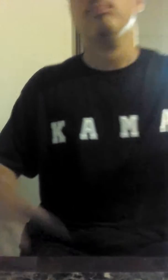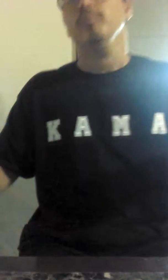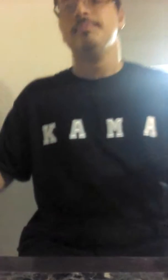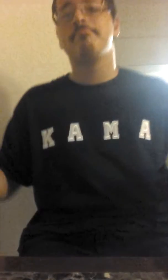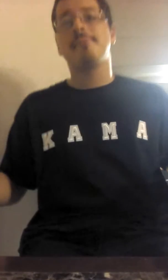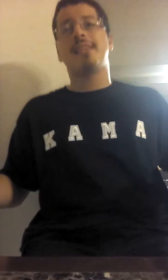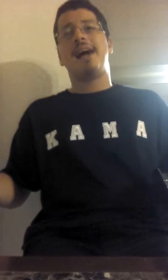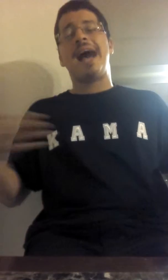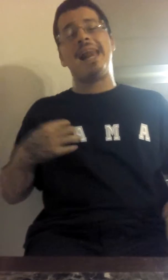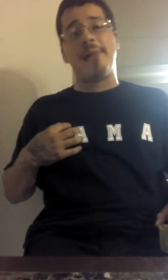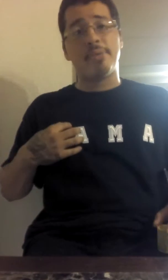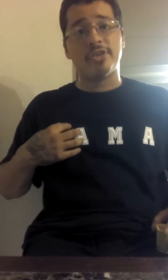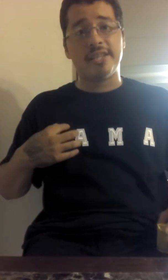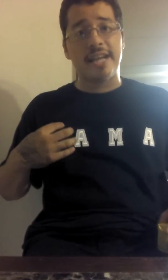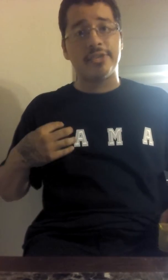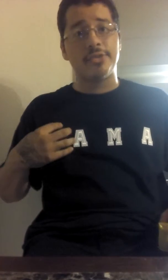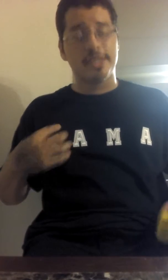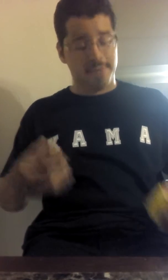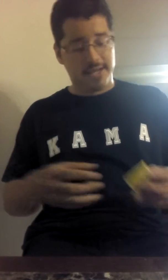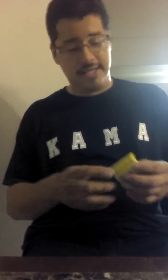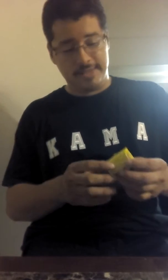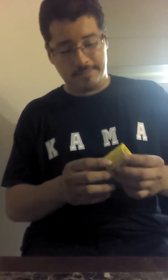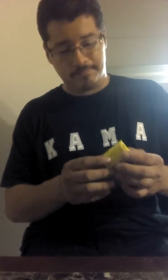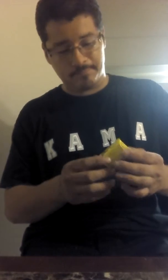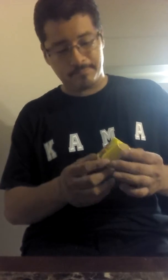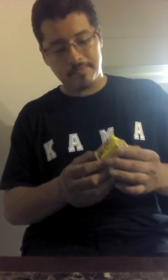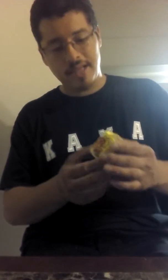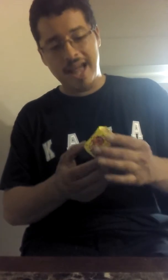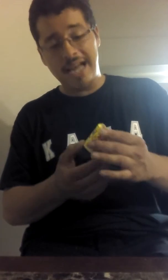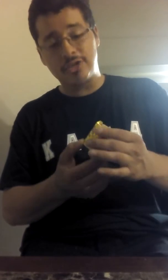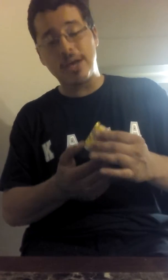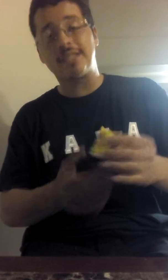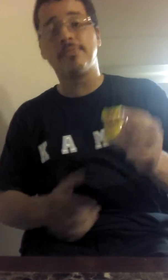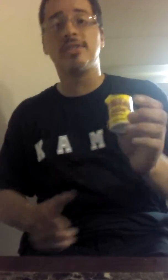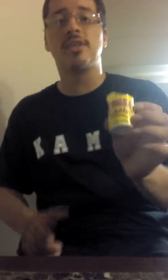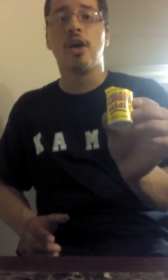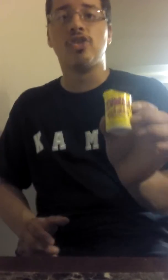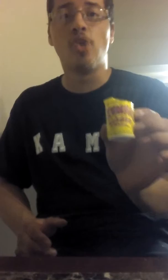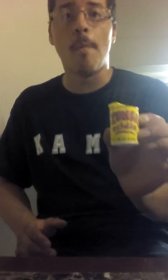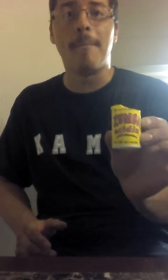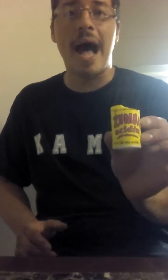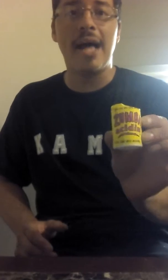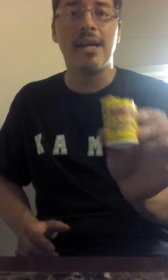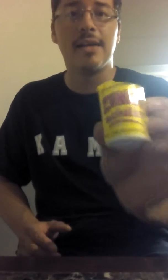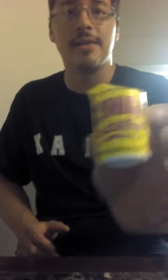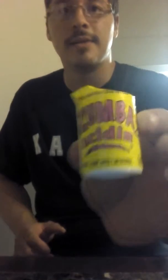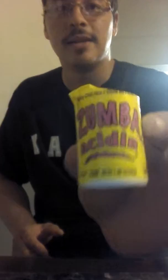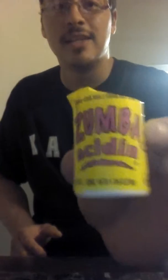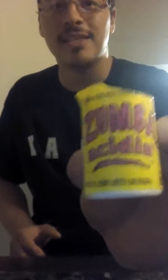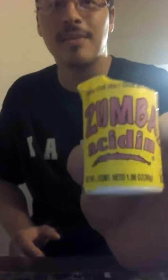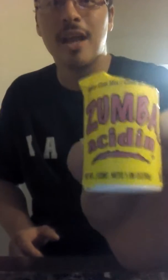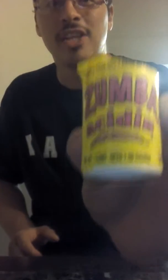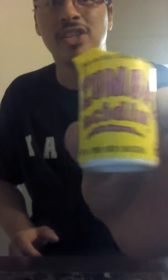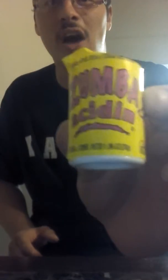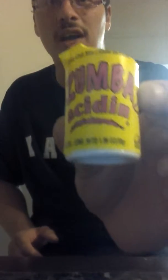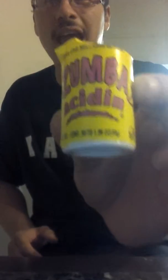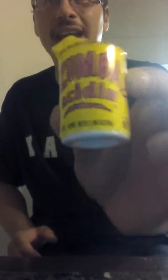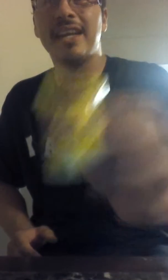And I personally like to do this because I like to add some Zumba, some salt candy.